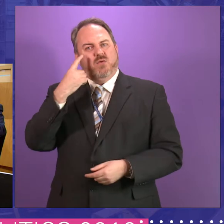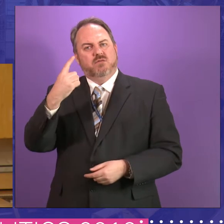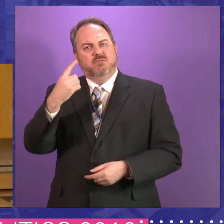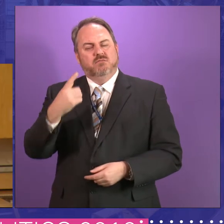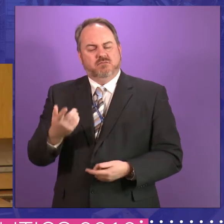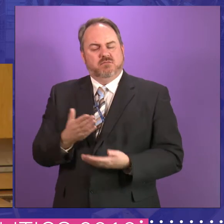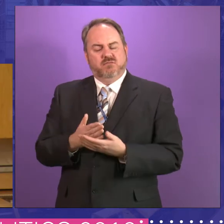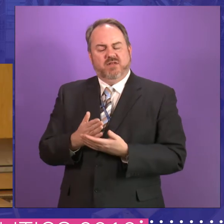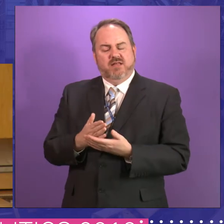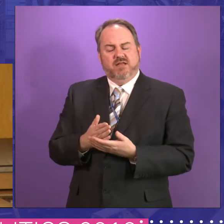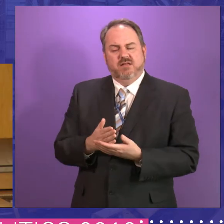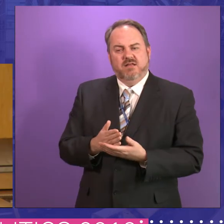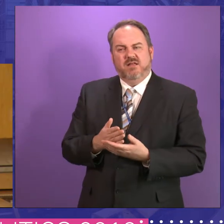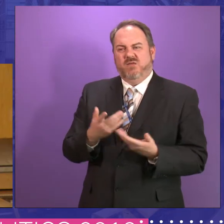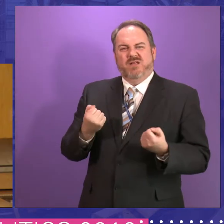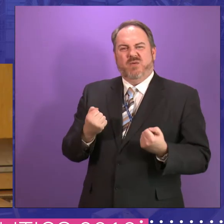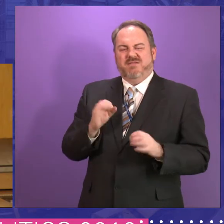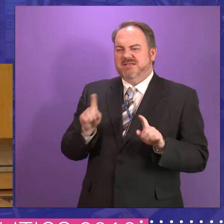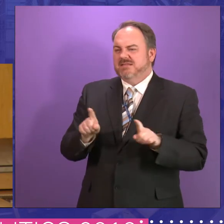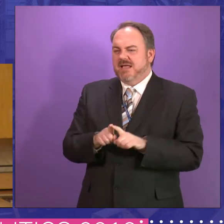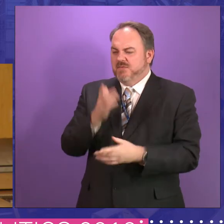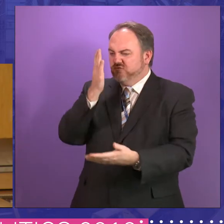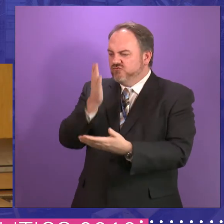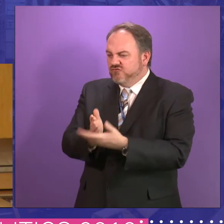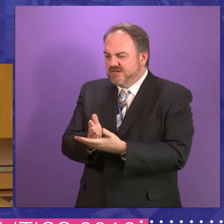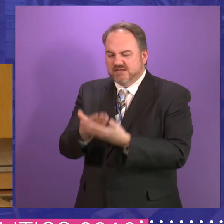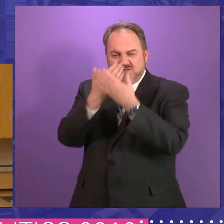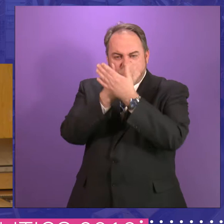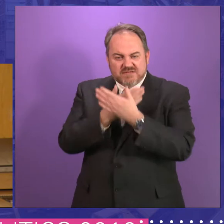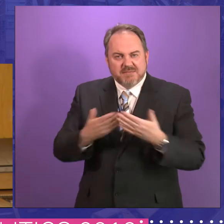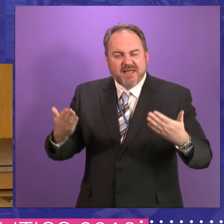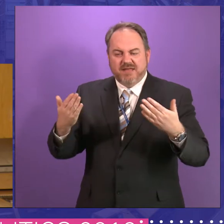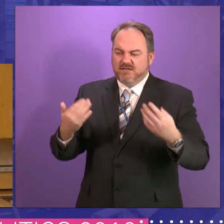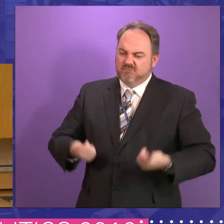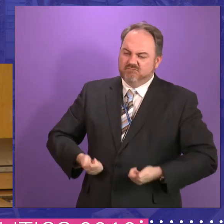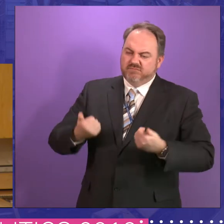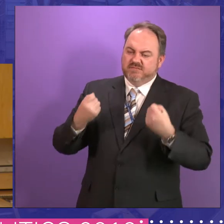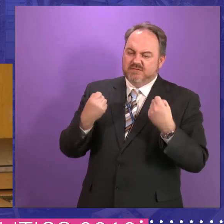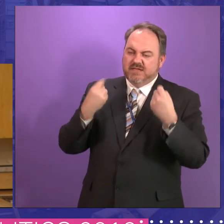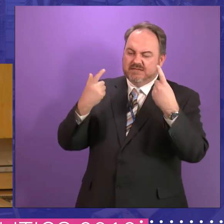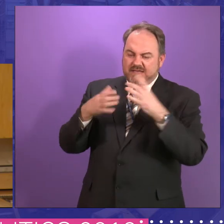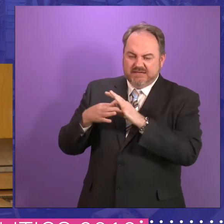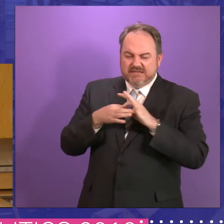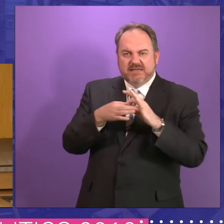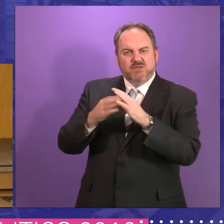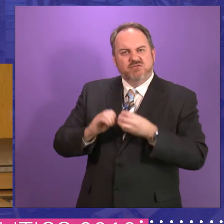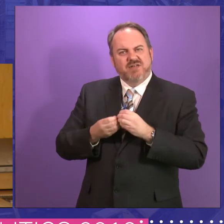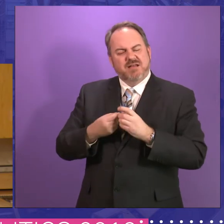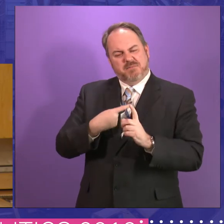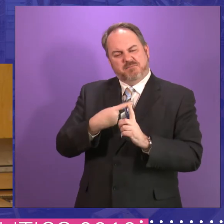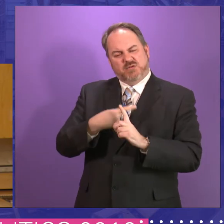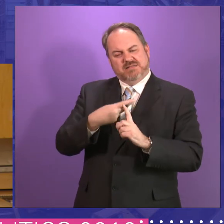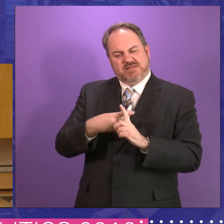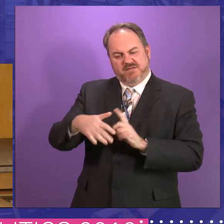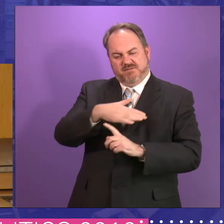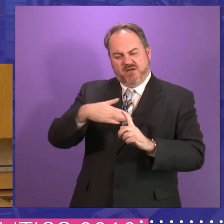level, there is not the same trust, respect, understanding that there should be to create a more healthy environment. But what I